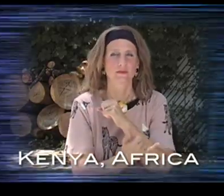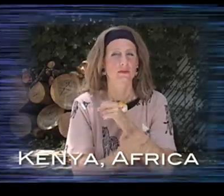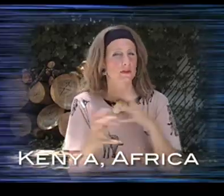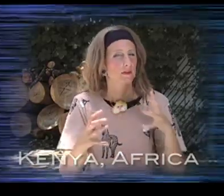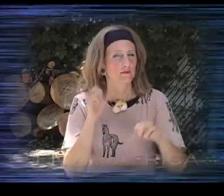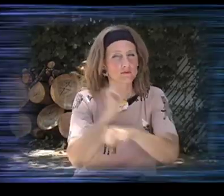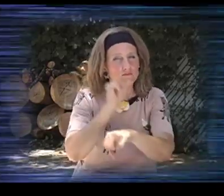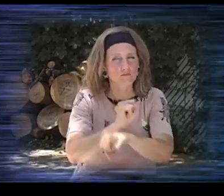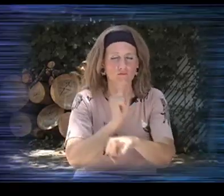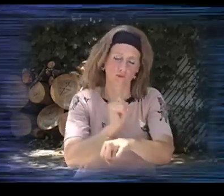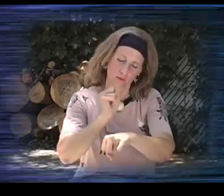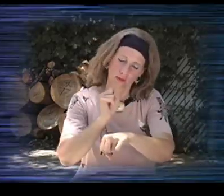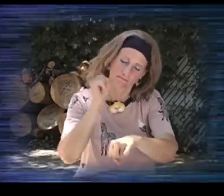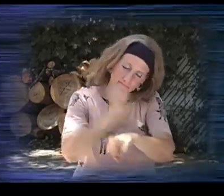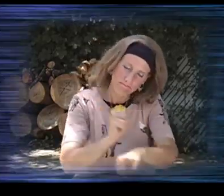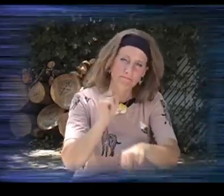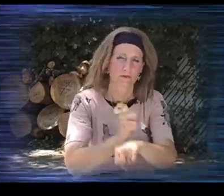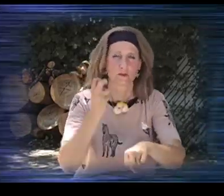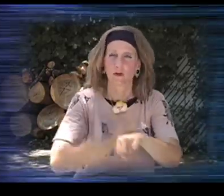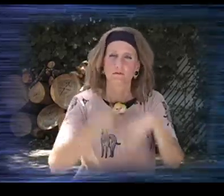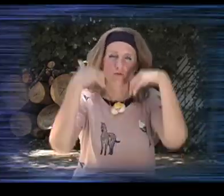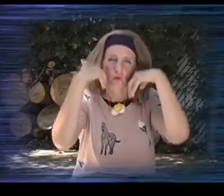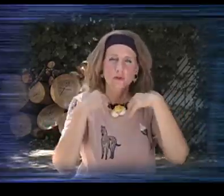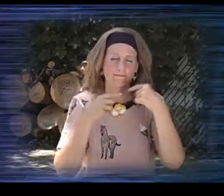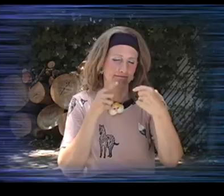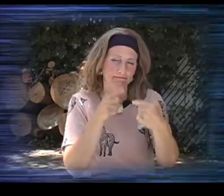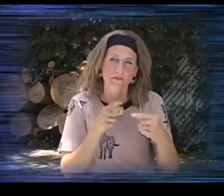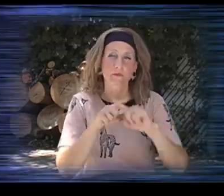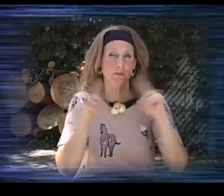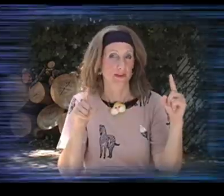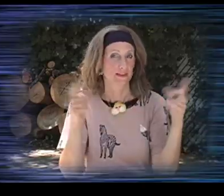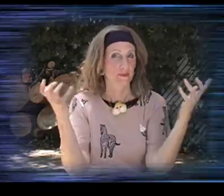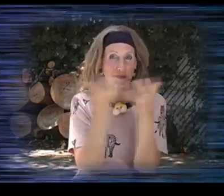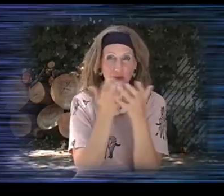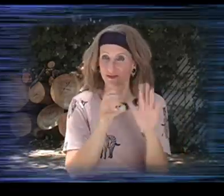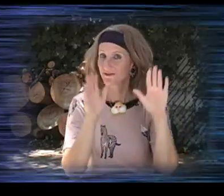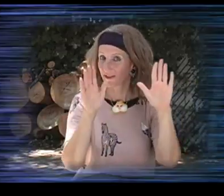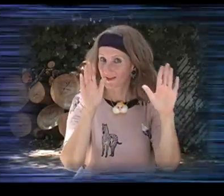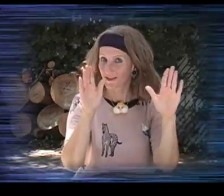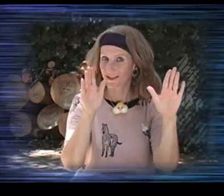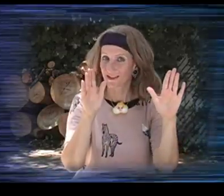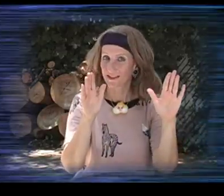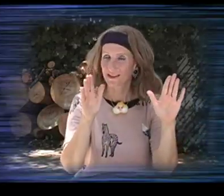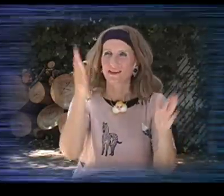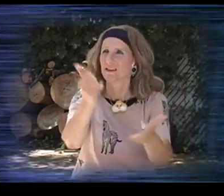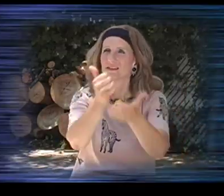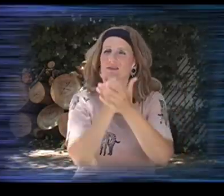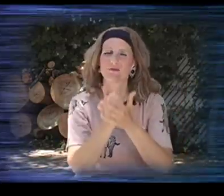beautiful. We did a lot of work. We worked so hard. We sweated. We struggled. But, oh, we had such a wonderful time because